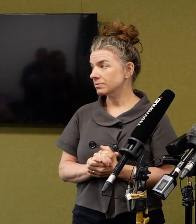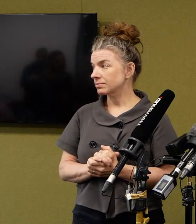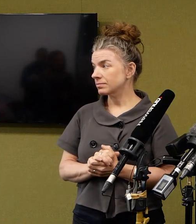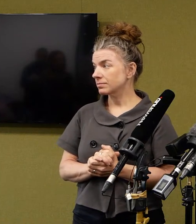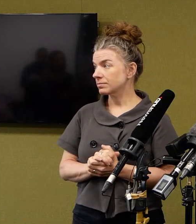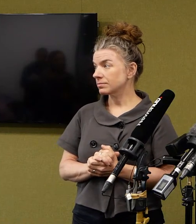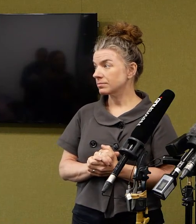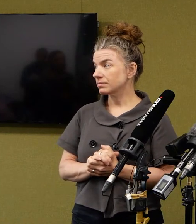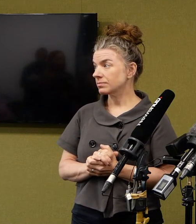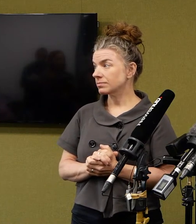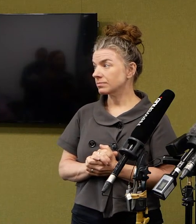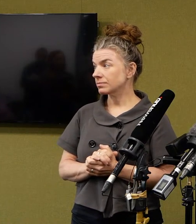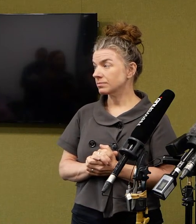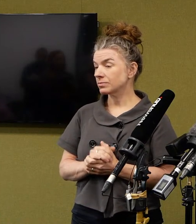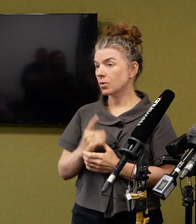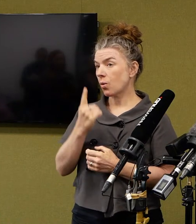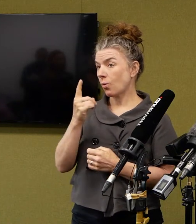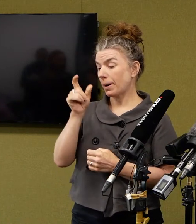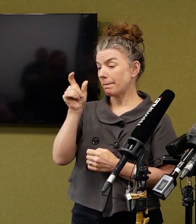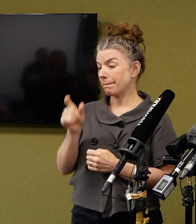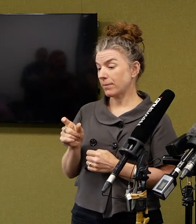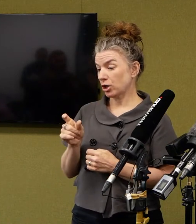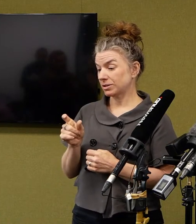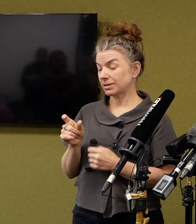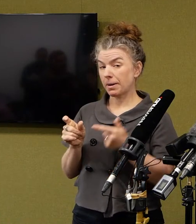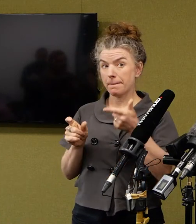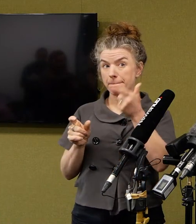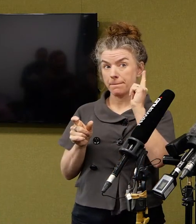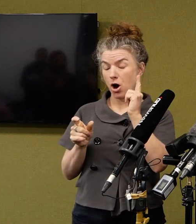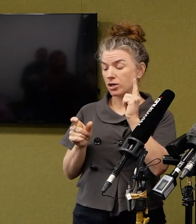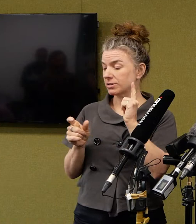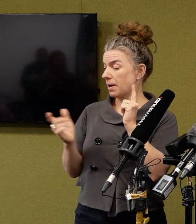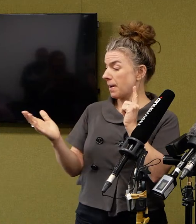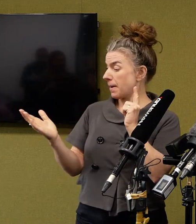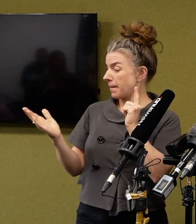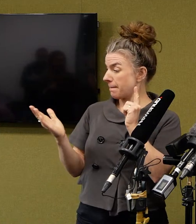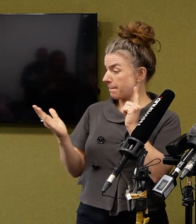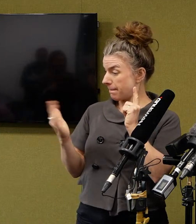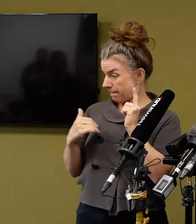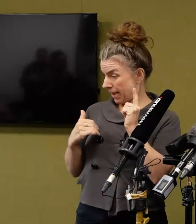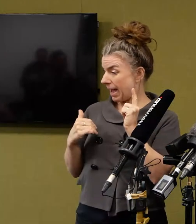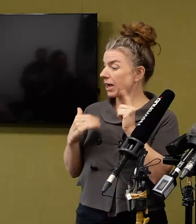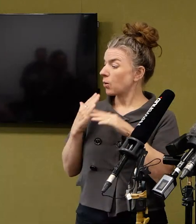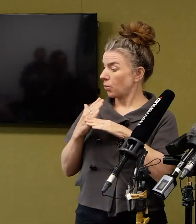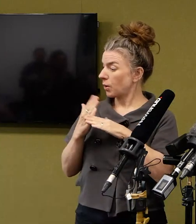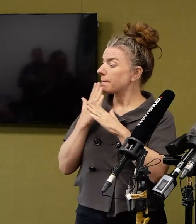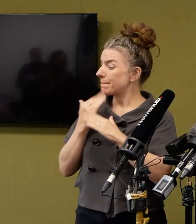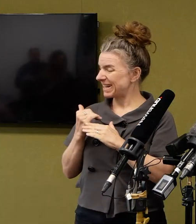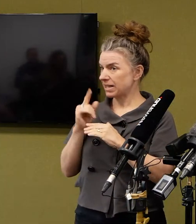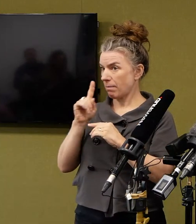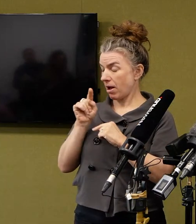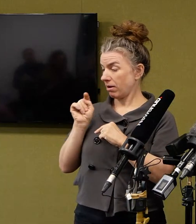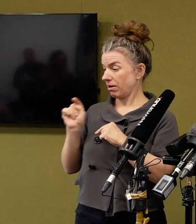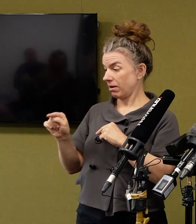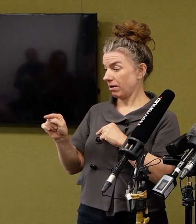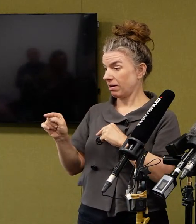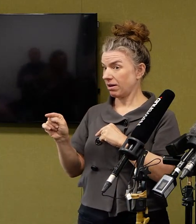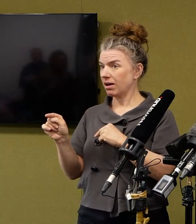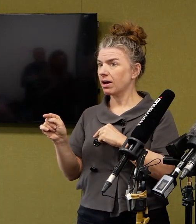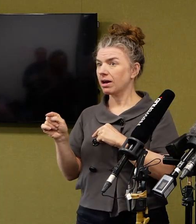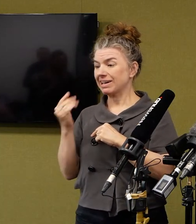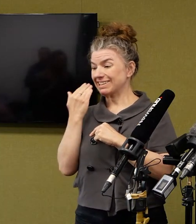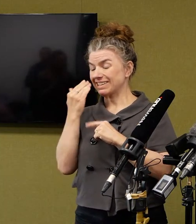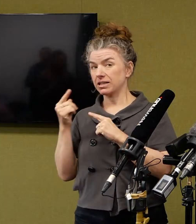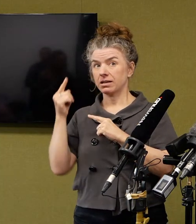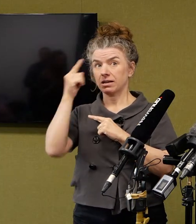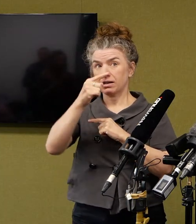to return to work, even though he'd been in Wuhan, for 11 days earlier. And that's despite the worker asking to take time off